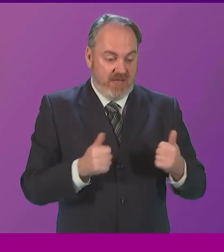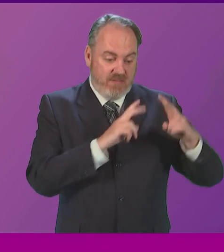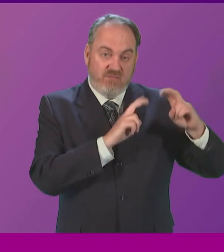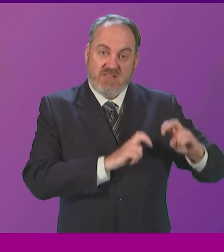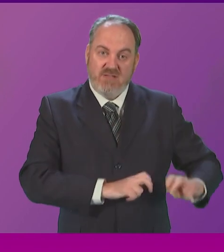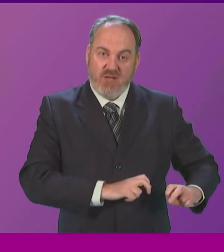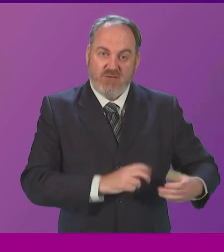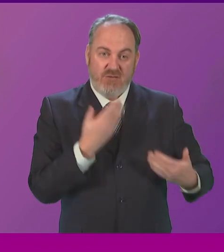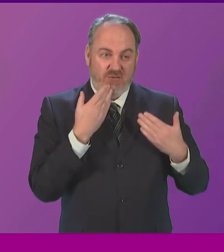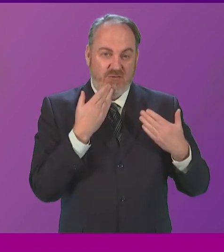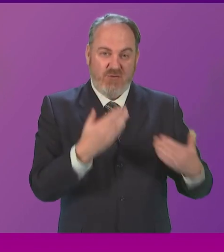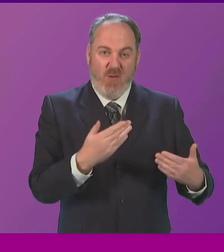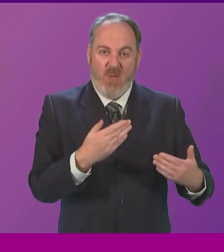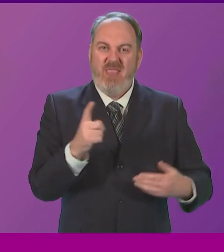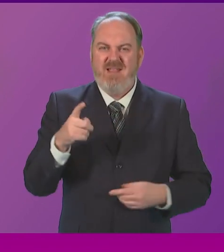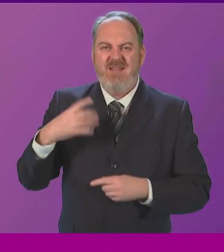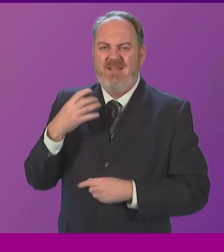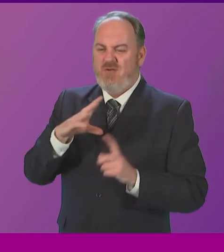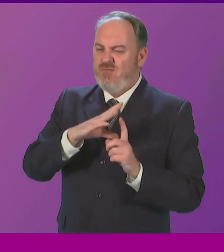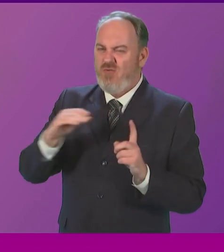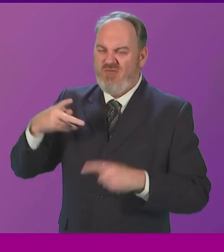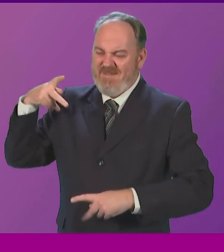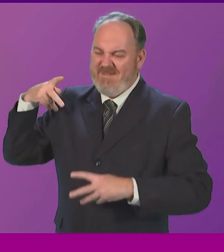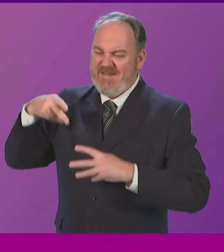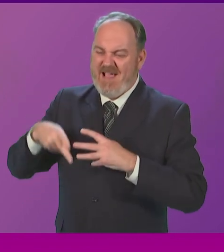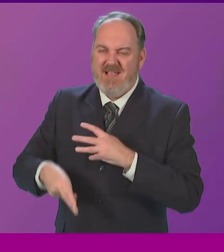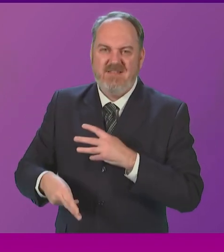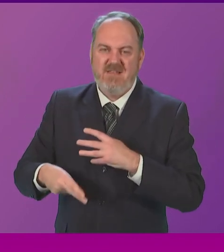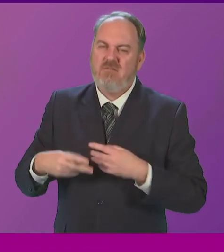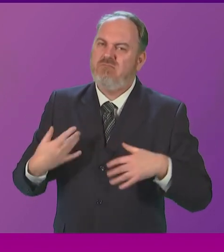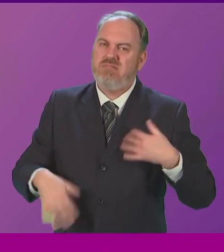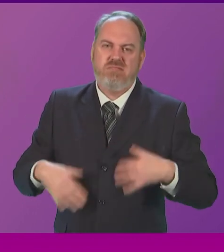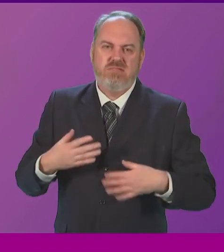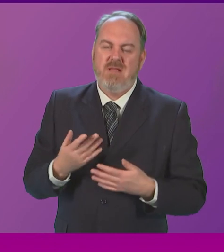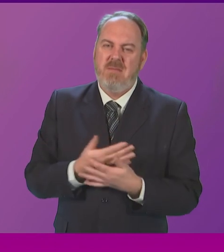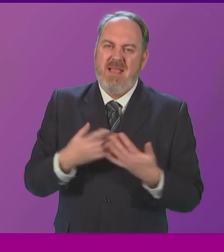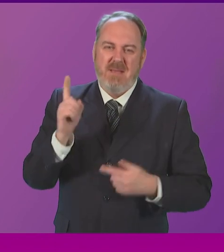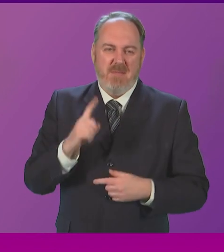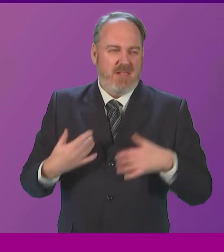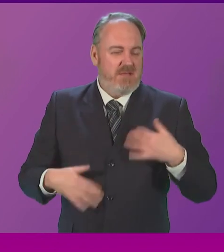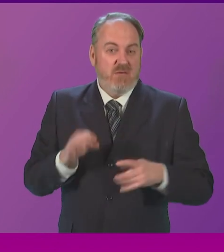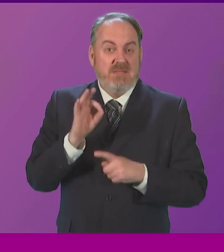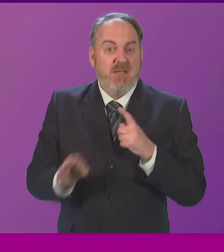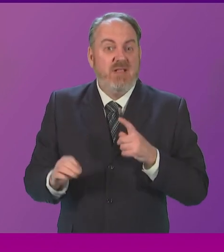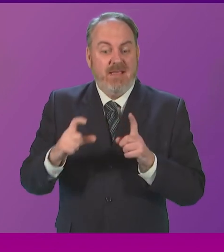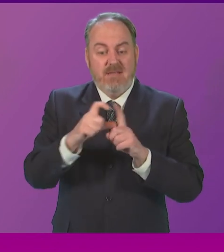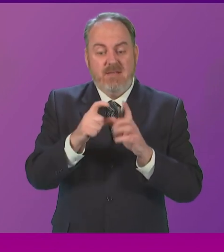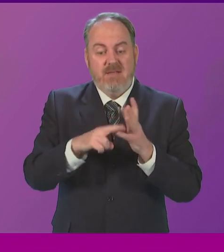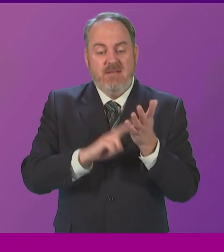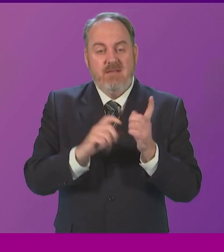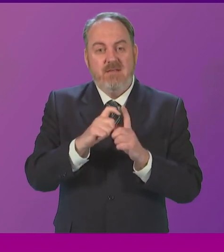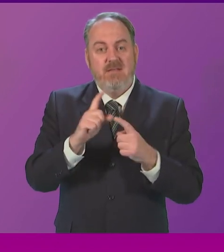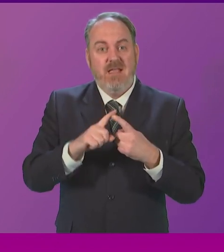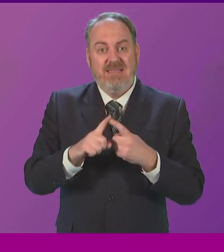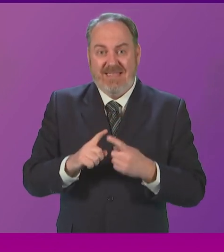austerity to worsening health outcomes in the 20 per cent most deprived areas of Glasgow and Dundee. Will the Cabinet Secretary just reiterate